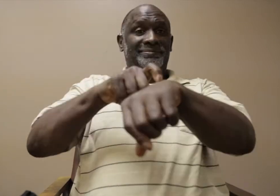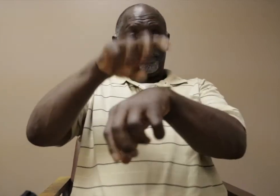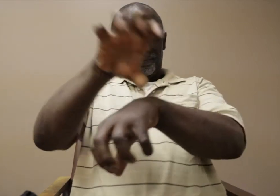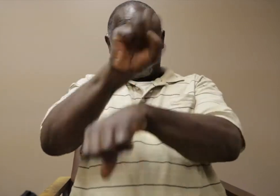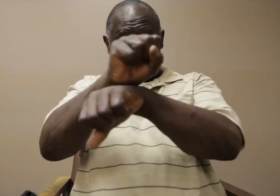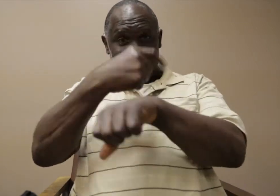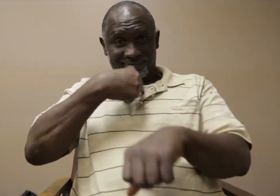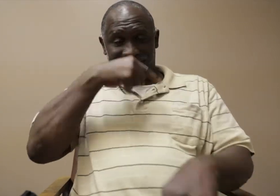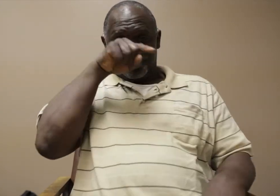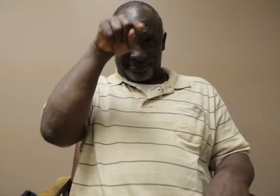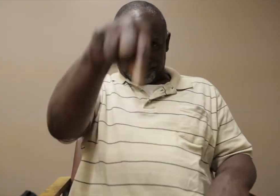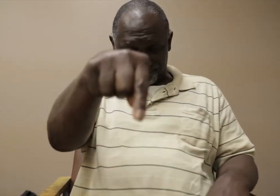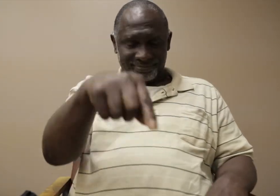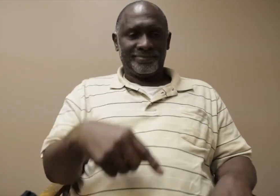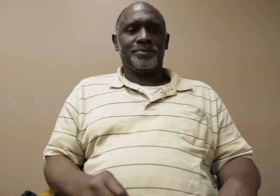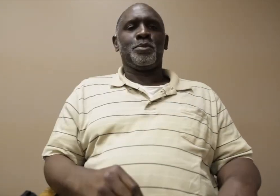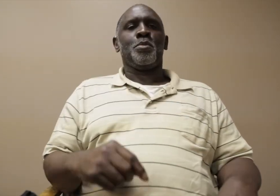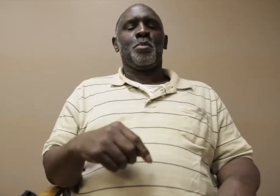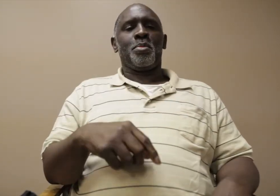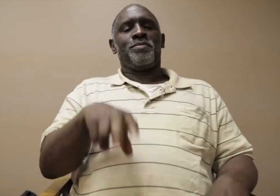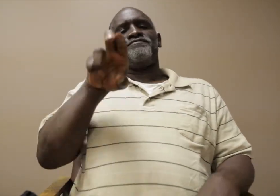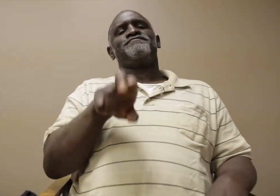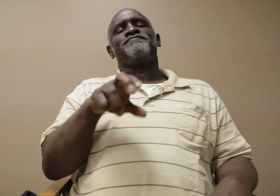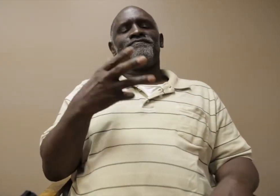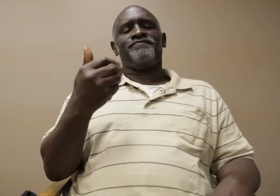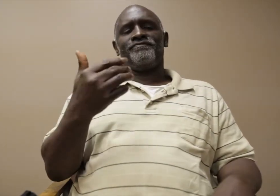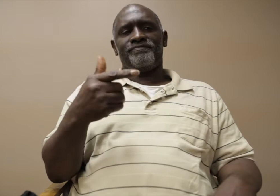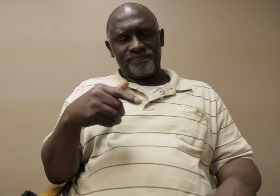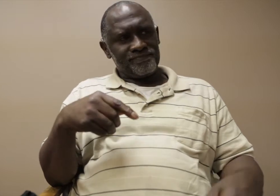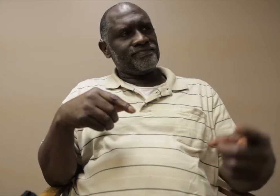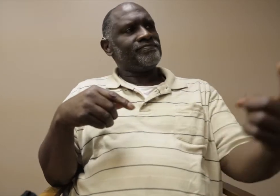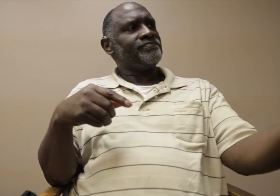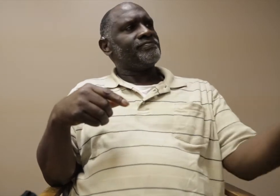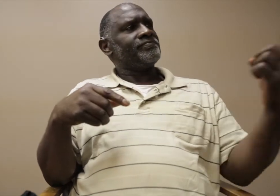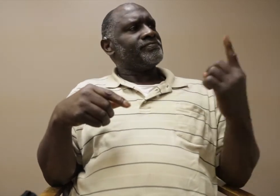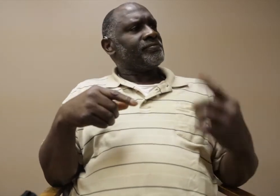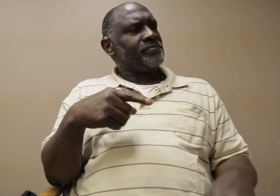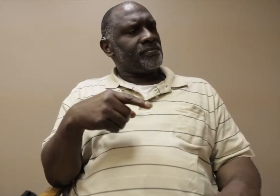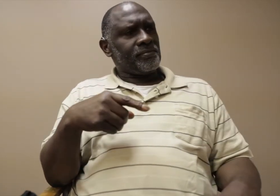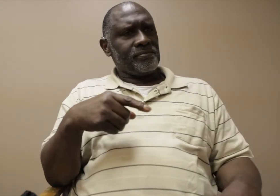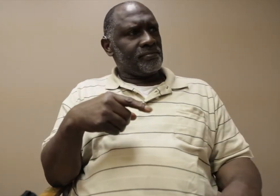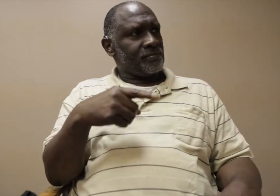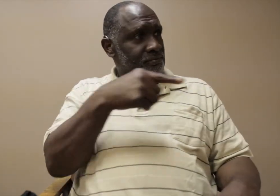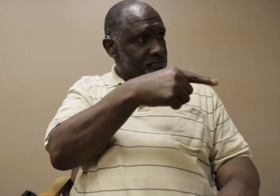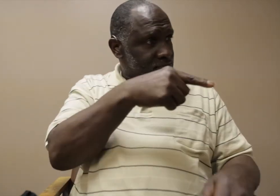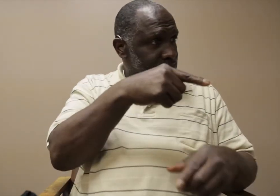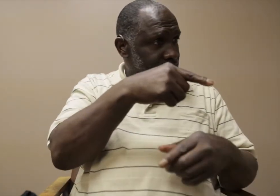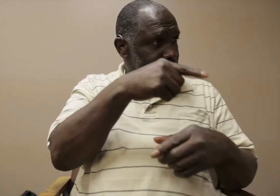meeting. So when it came time for my appointment, I went there and sitting in the waiting room I see a person come in